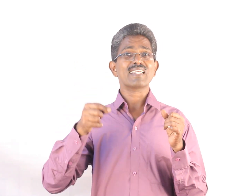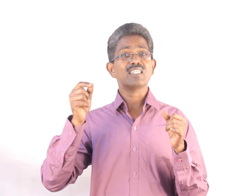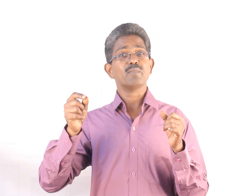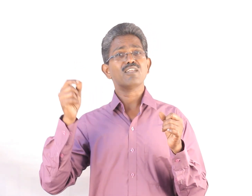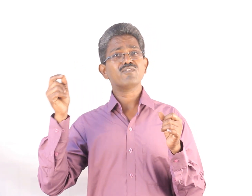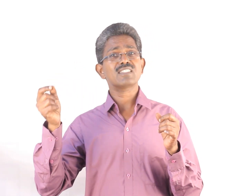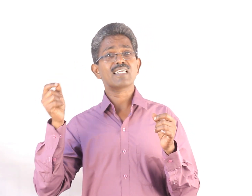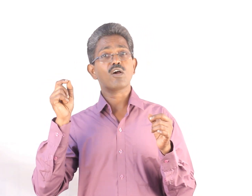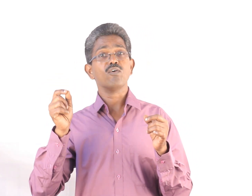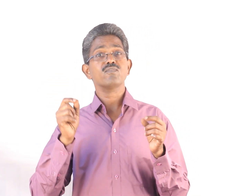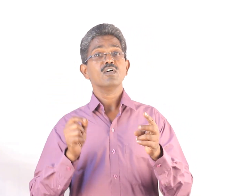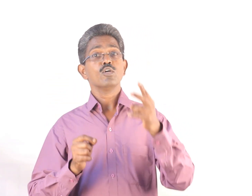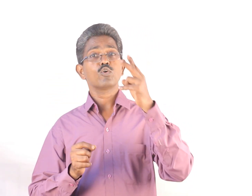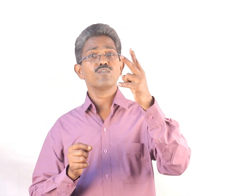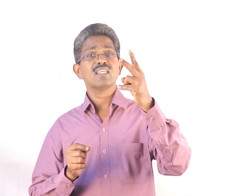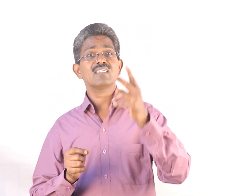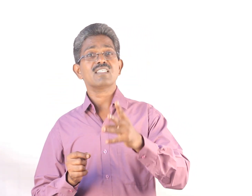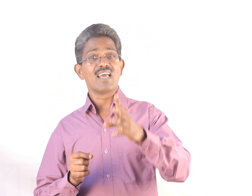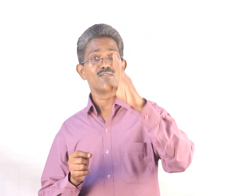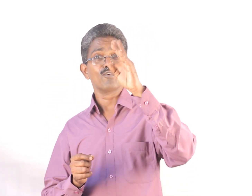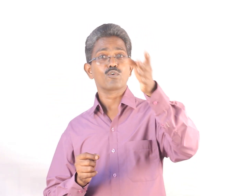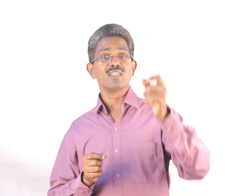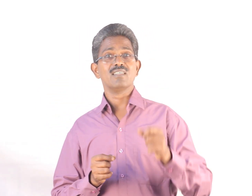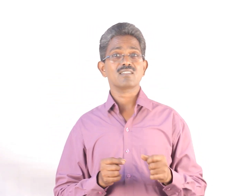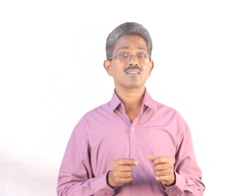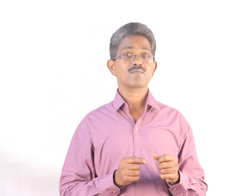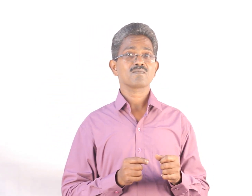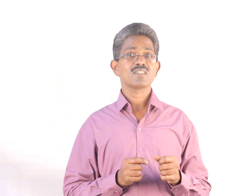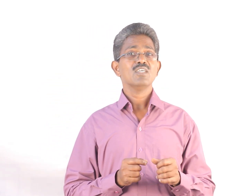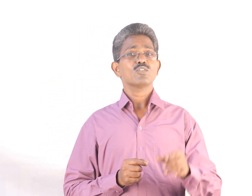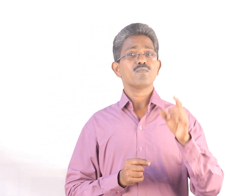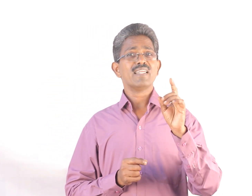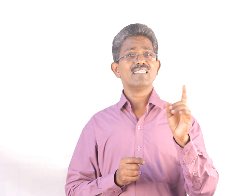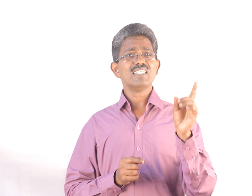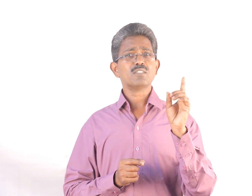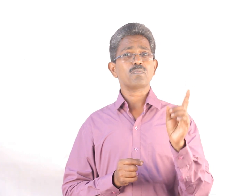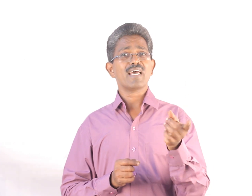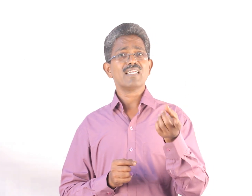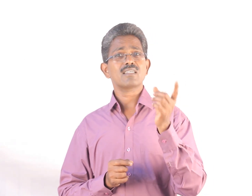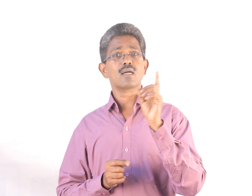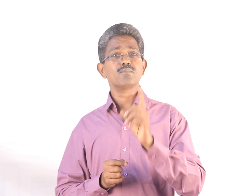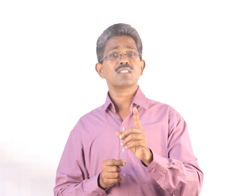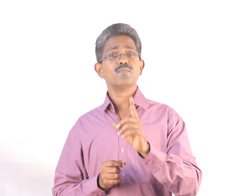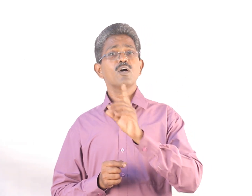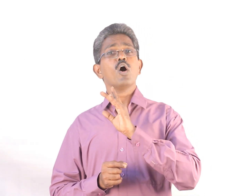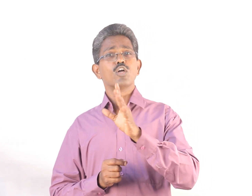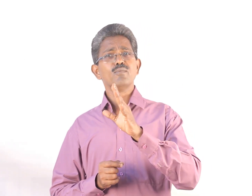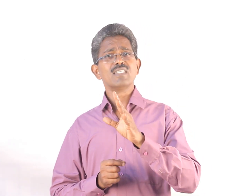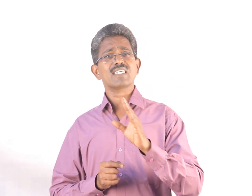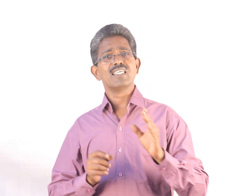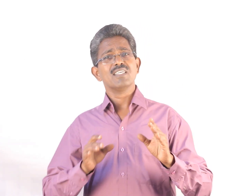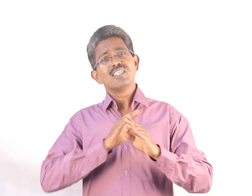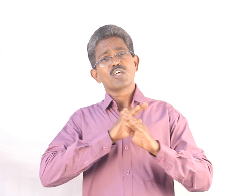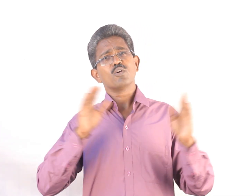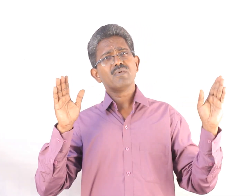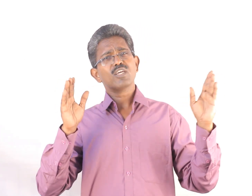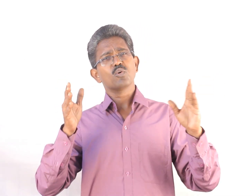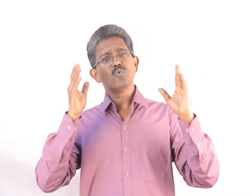in the manufacturing of two wheelers and four wheelers. So when this plan comes up, automatically there will be a huge